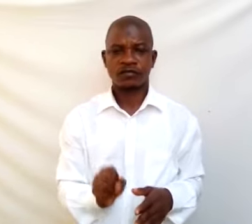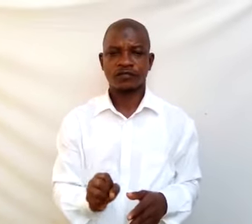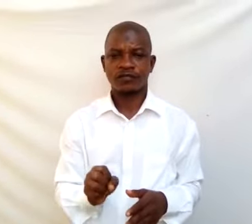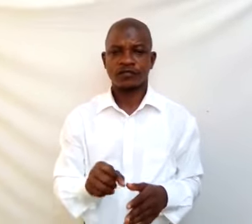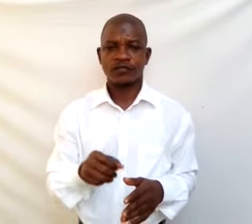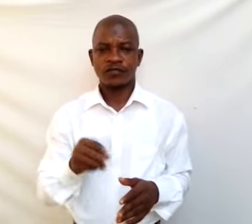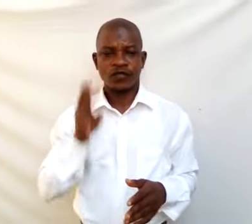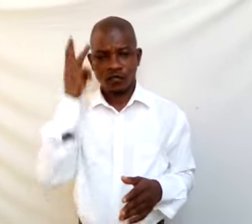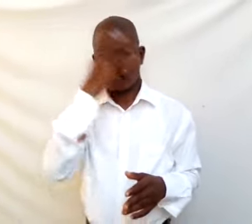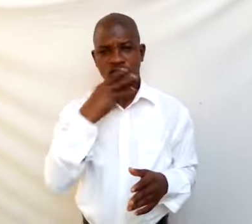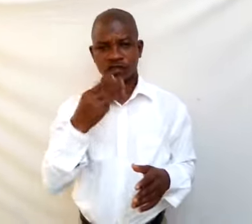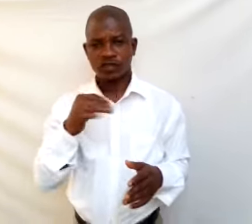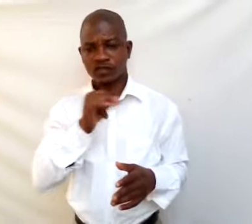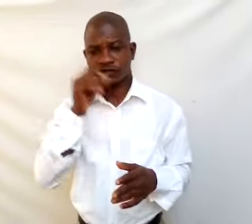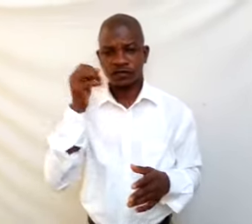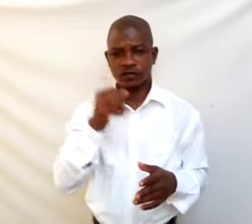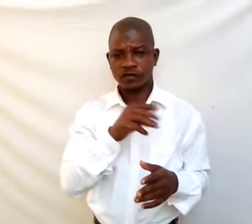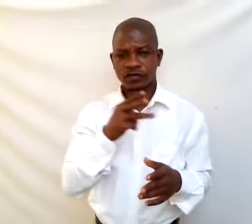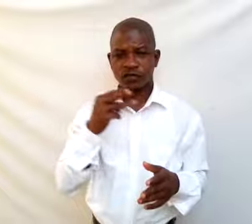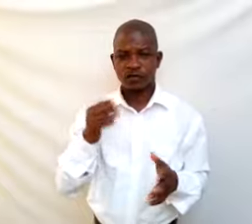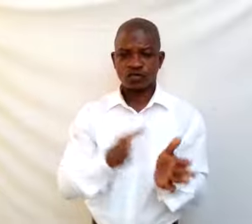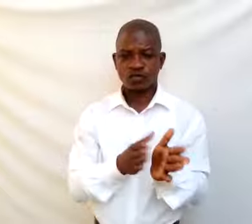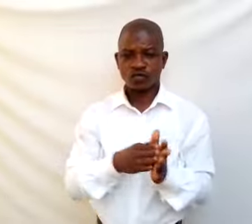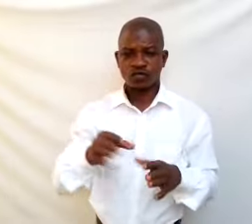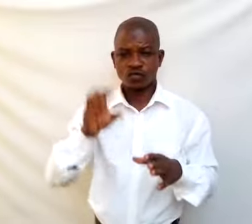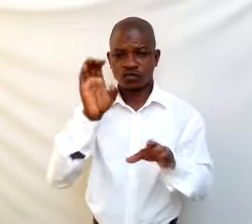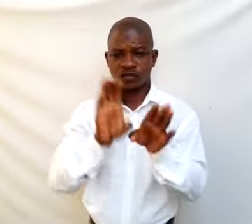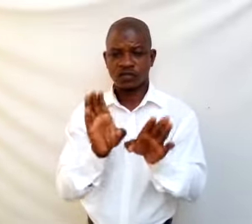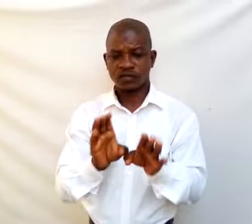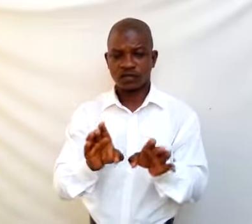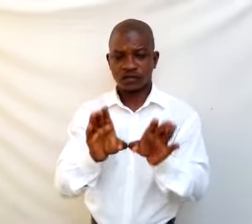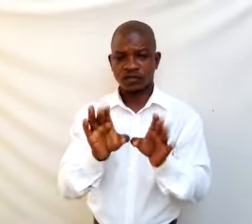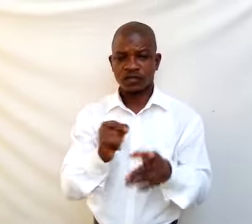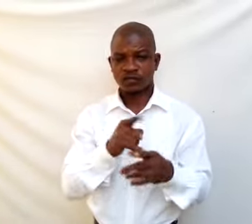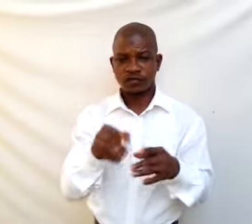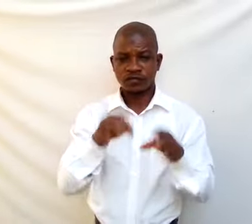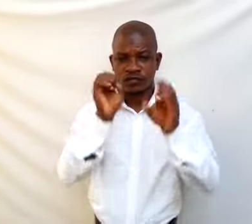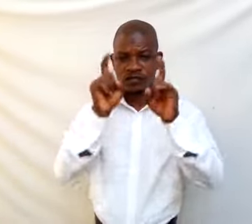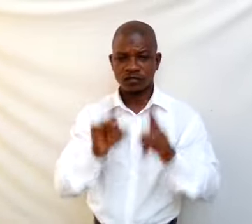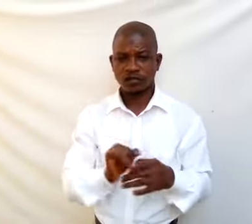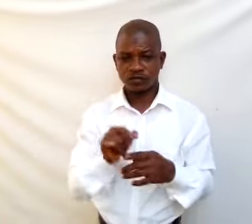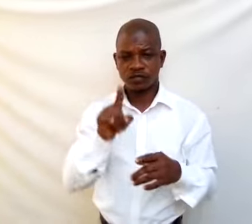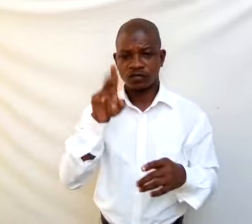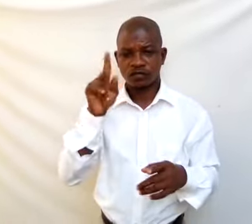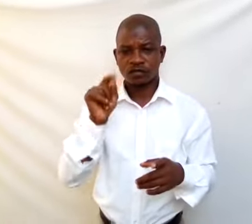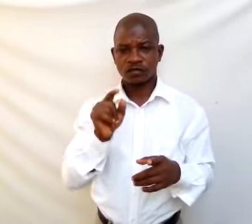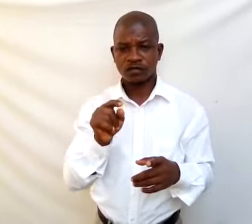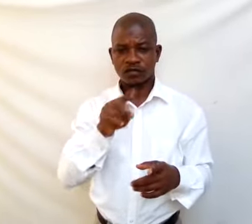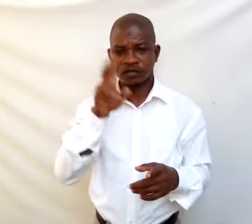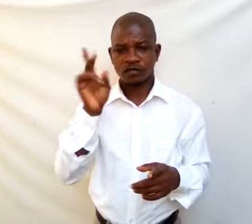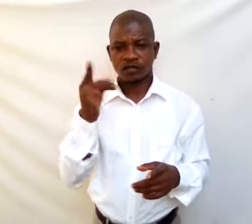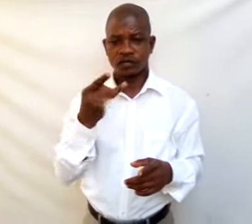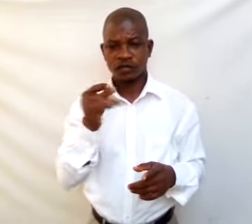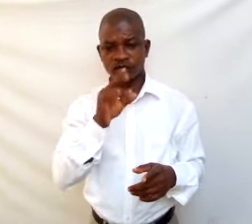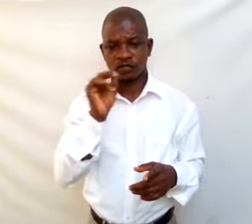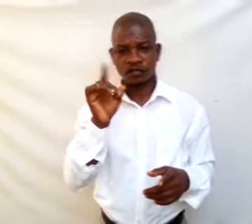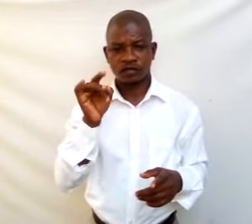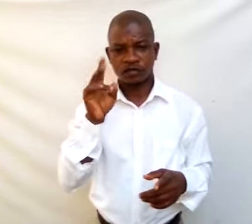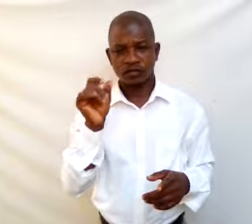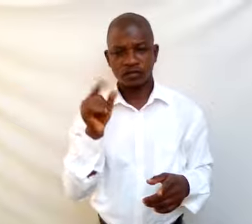African School Certificate Examination 2018-2019. Specimen A